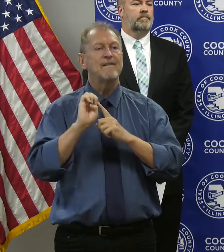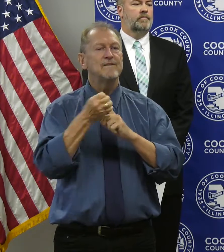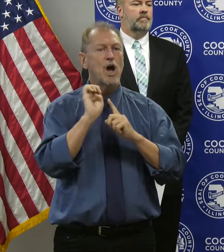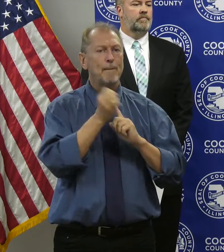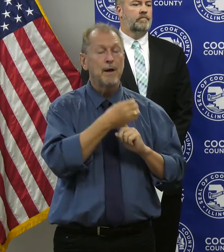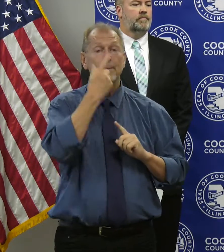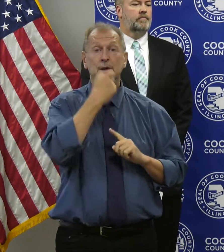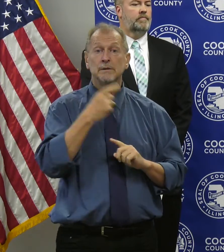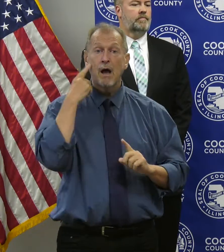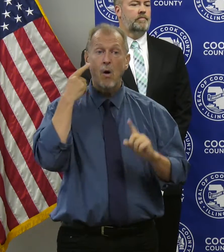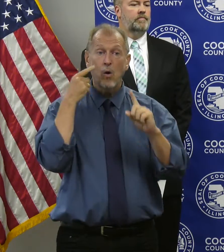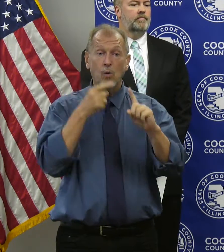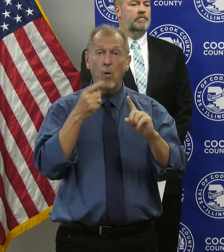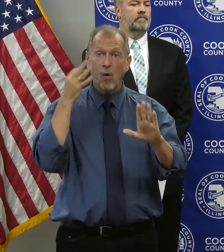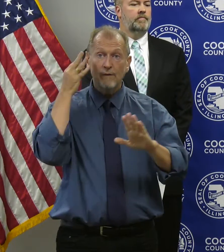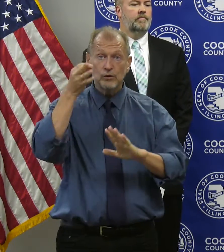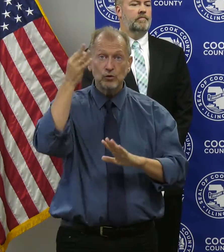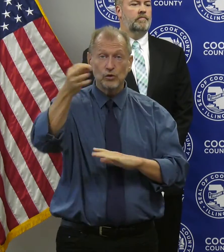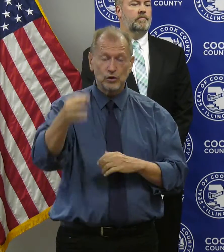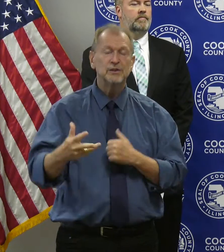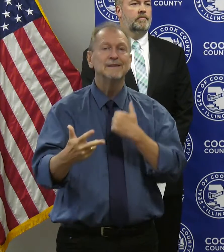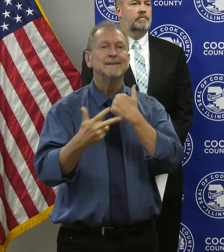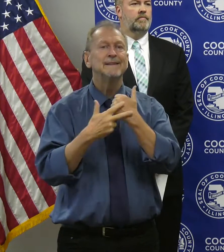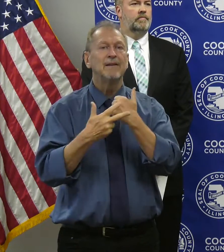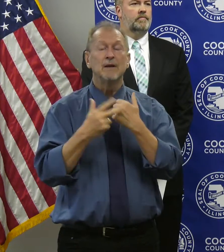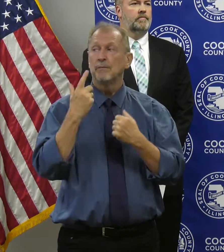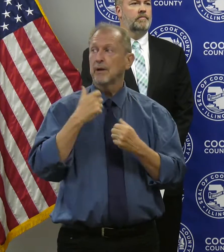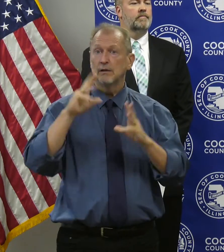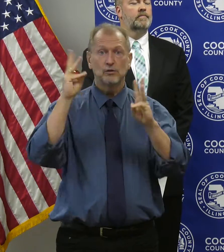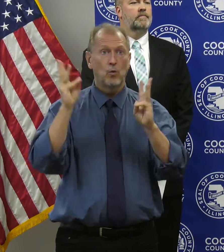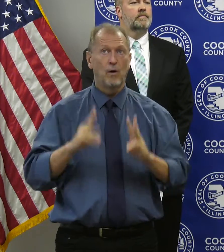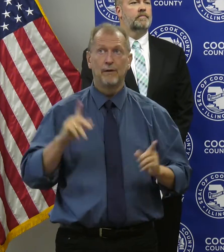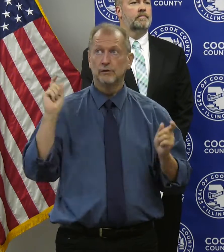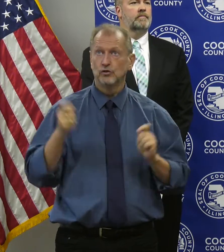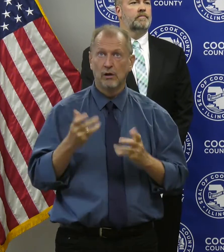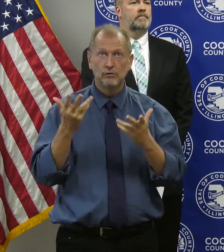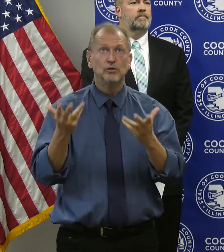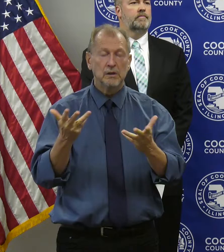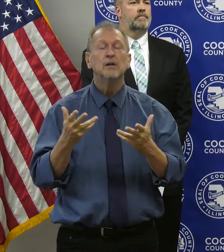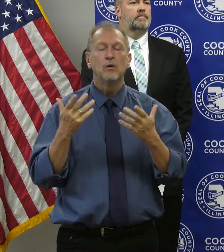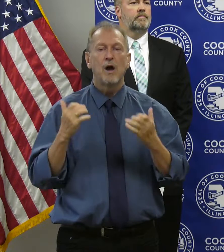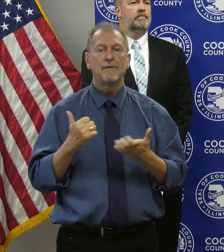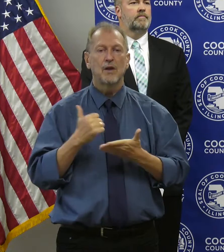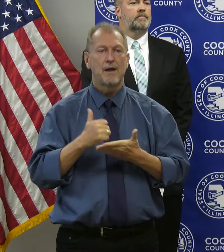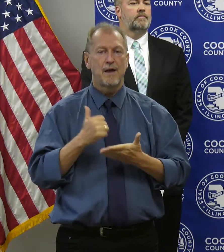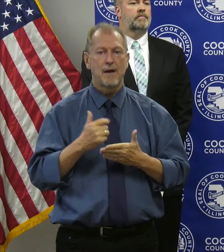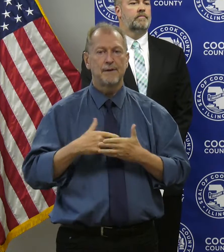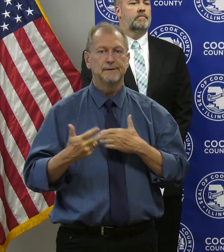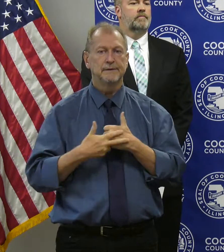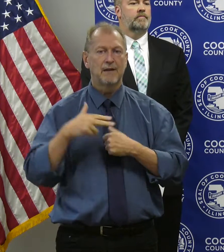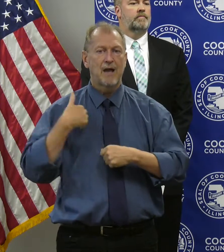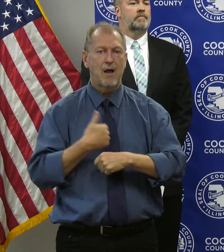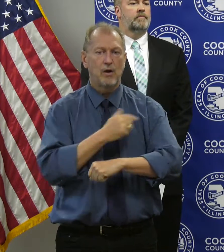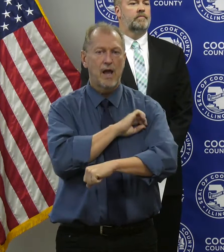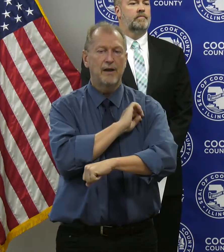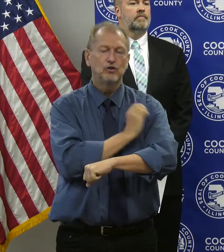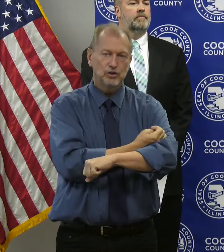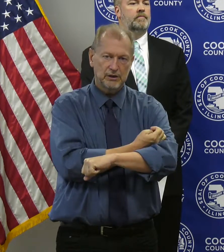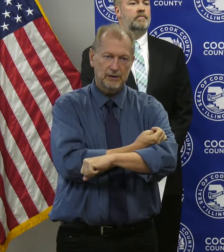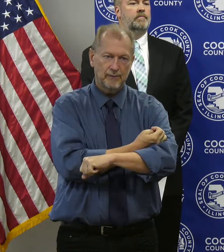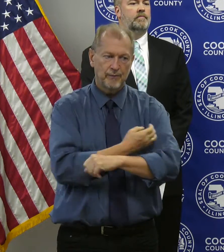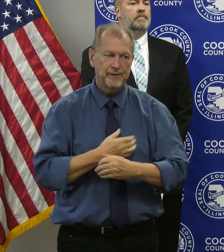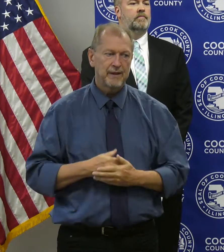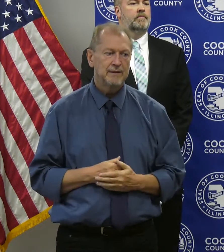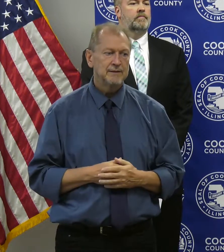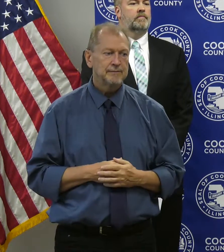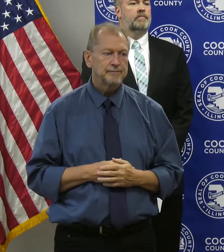toward the future and take measures to fight climate change right here at home in Cook County. And we've seen, of course, across the